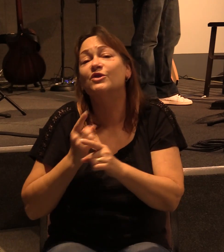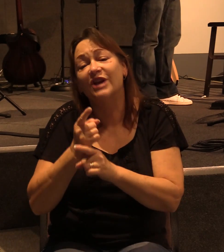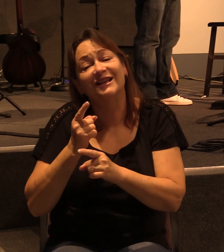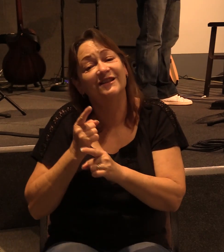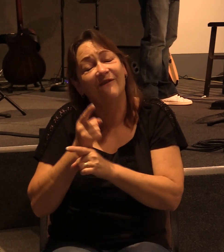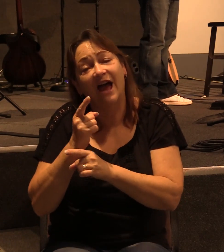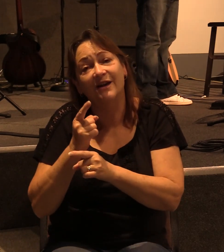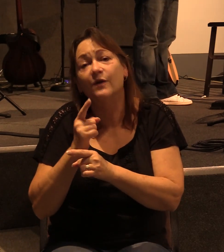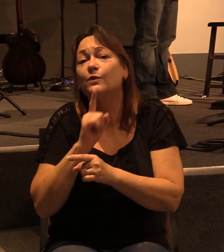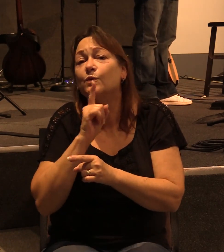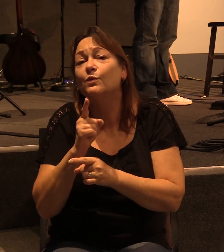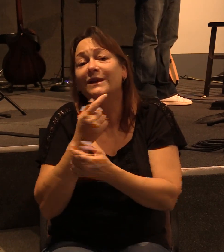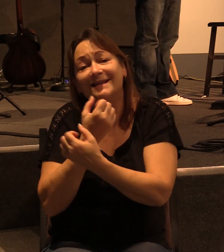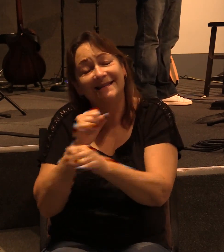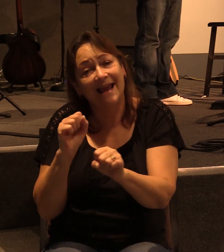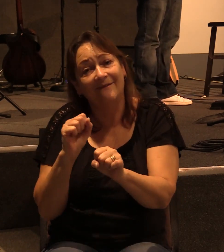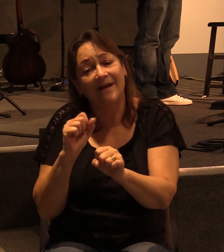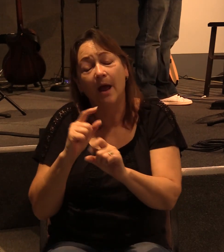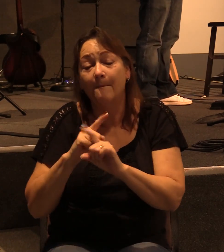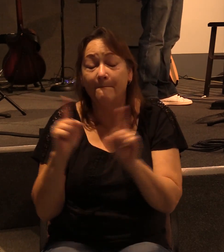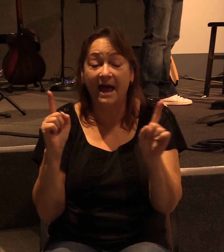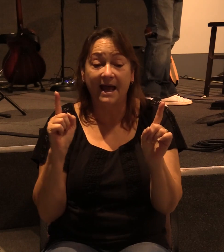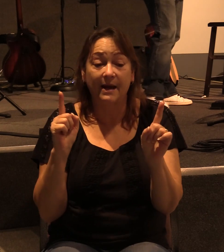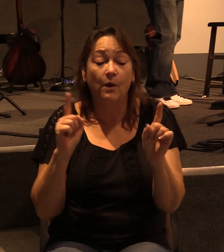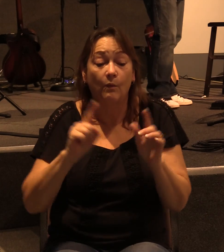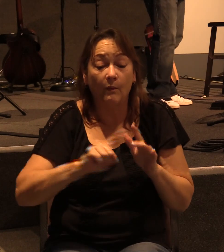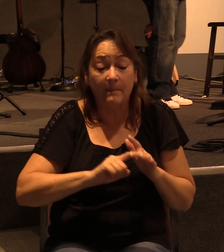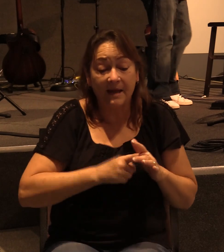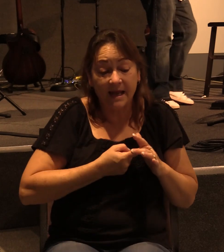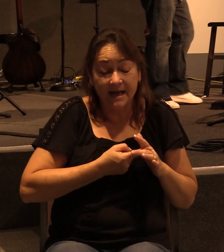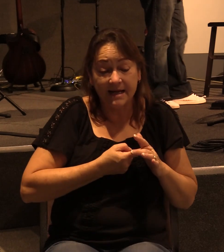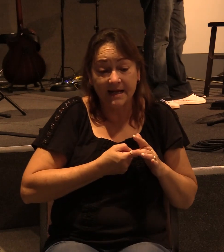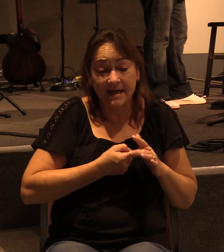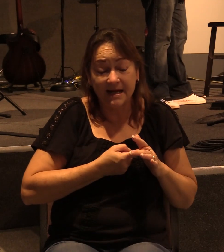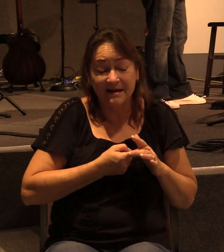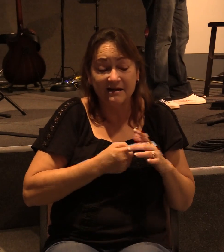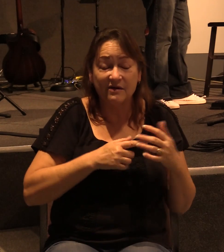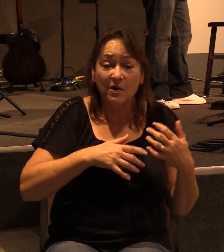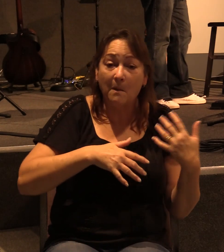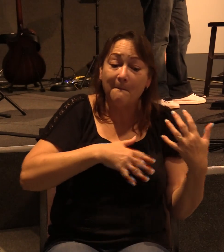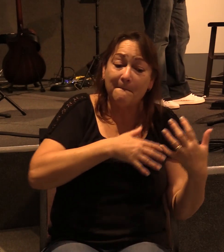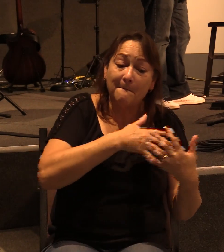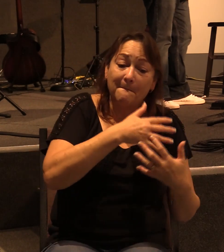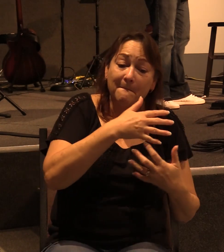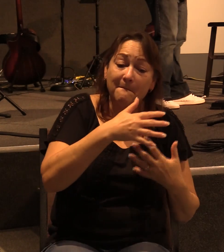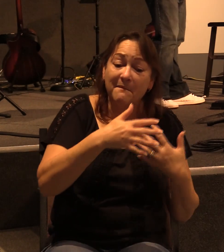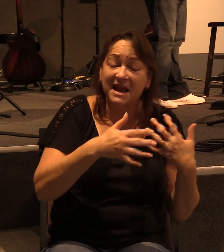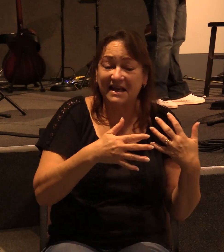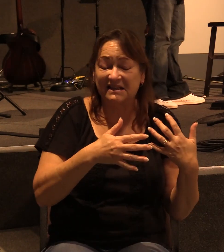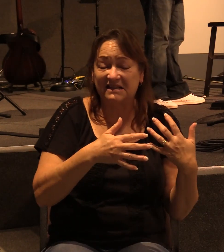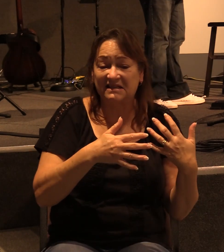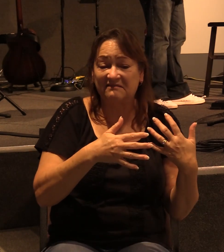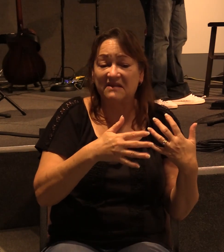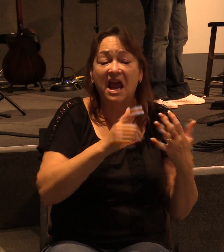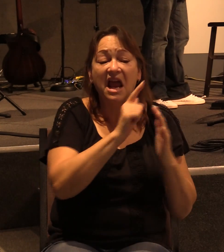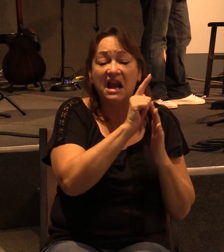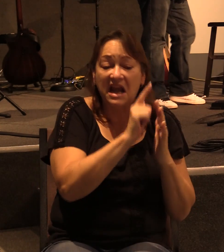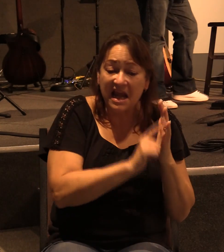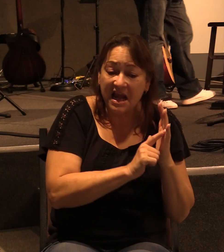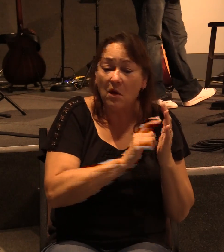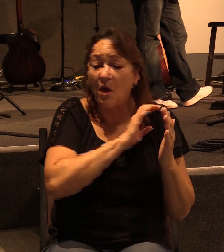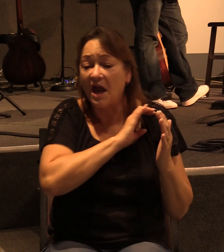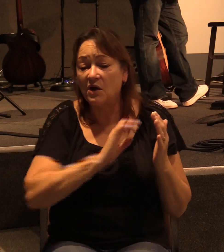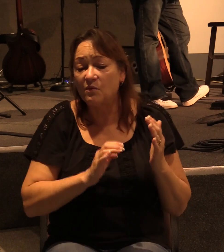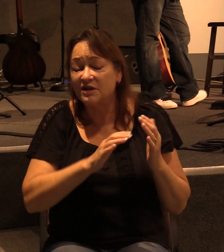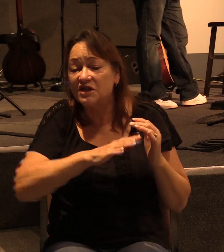truly saved. But when we begin to mix legalism and works into Christianity,